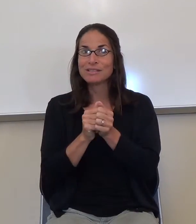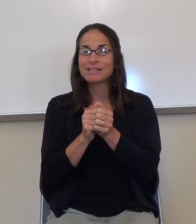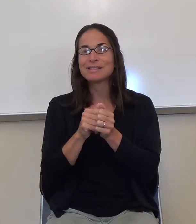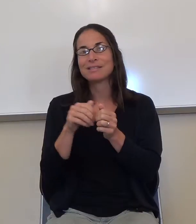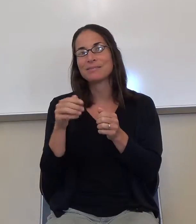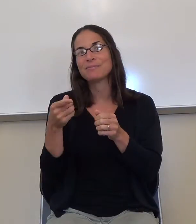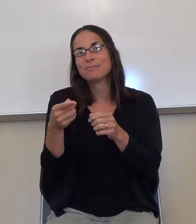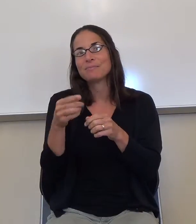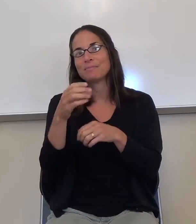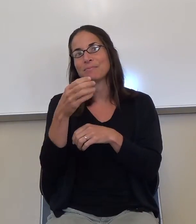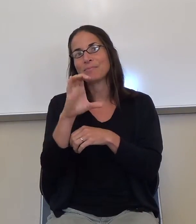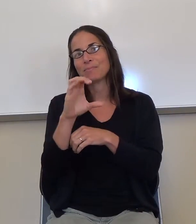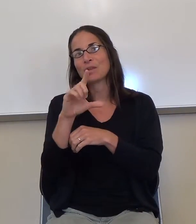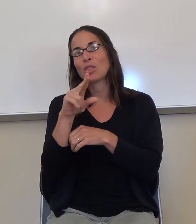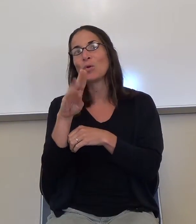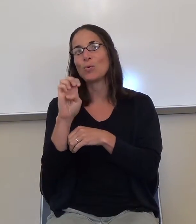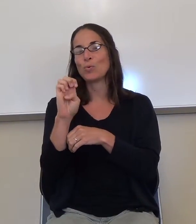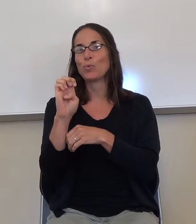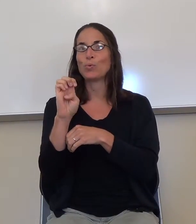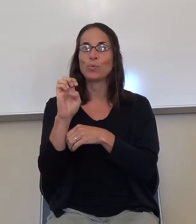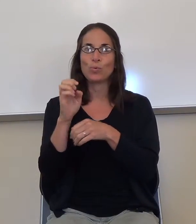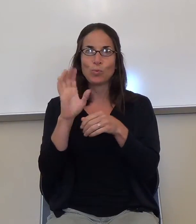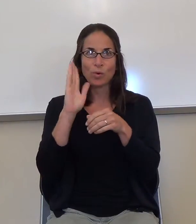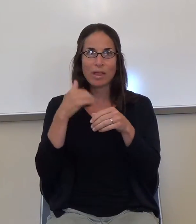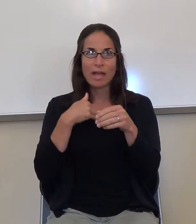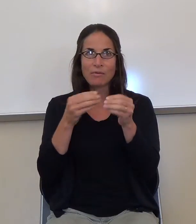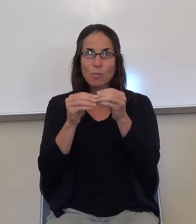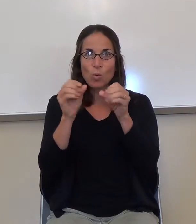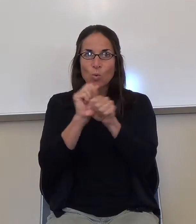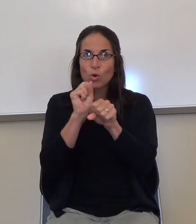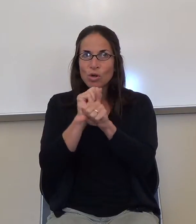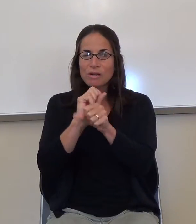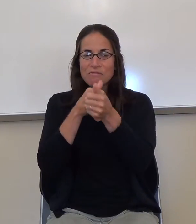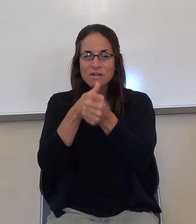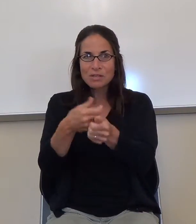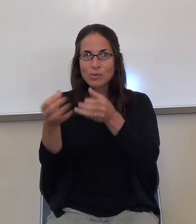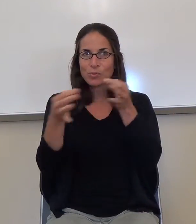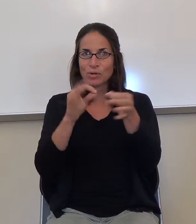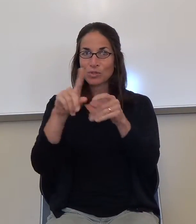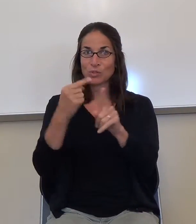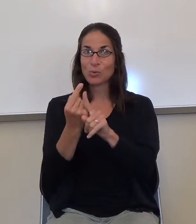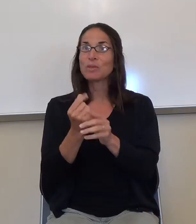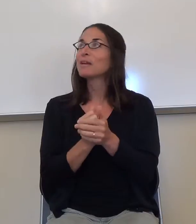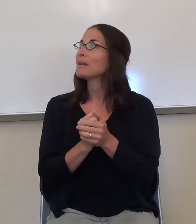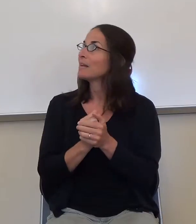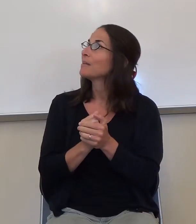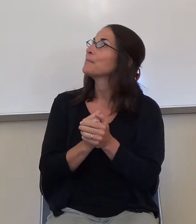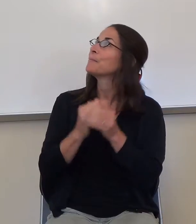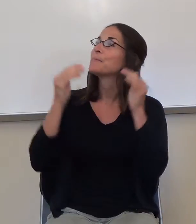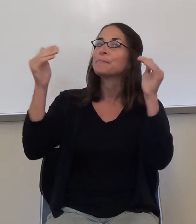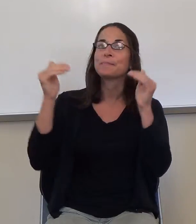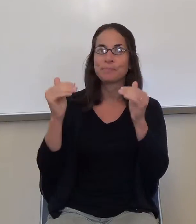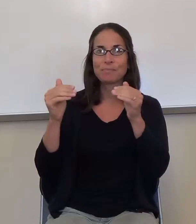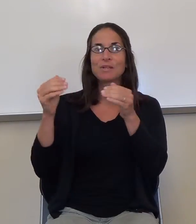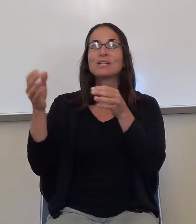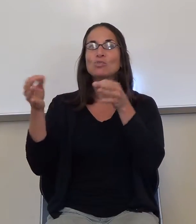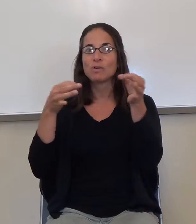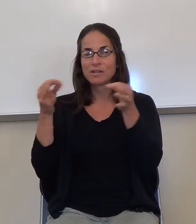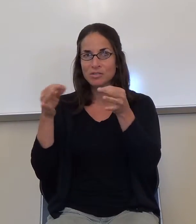of a clue. There's going to be extra work here in following these directions. Okay, so then we go to this, directions. This exercise